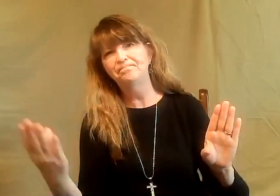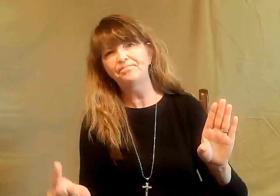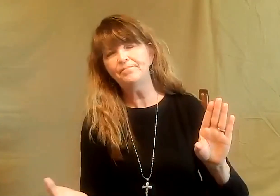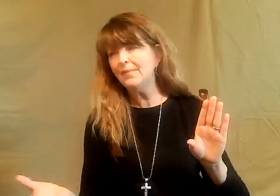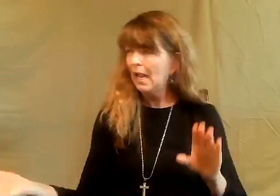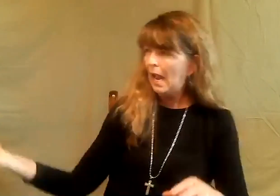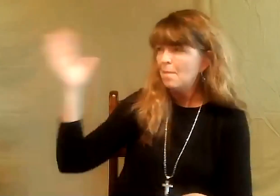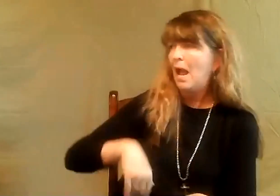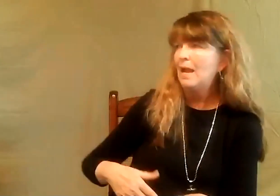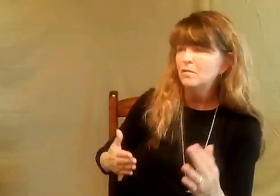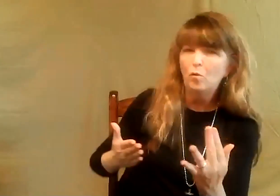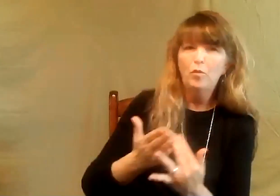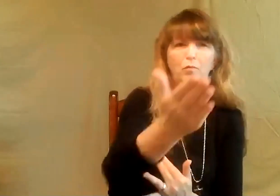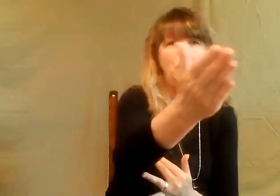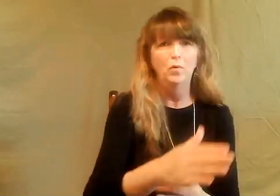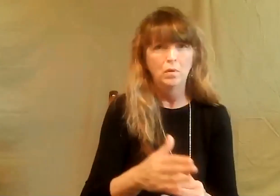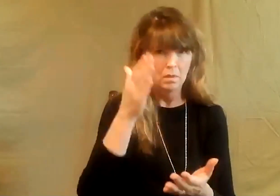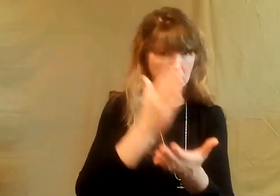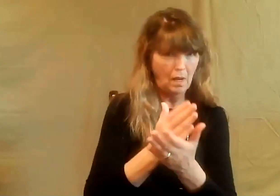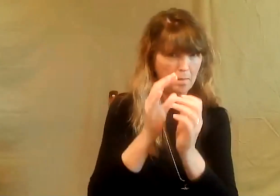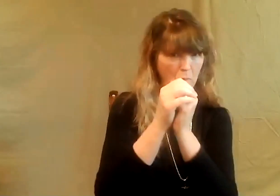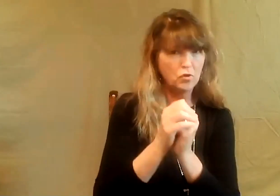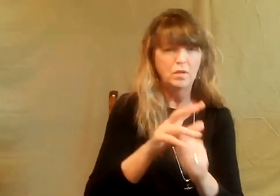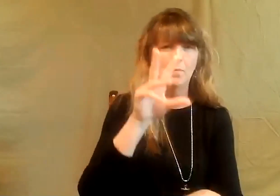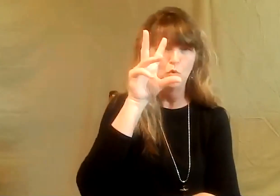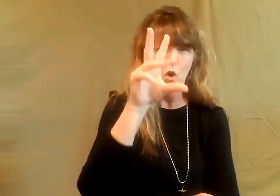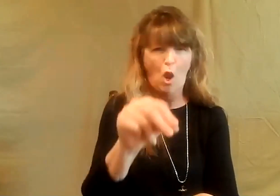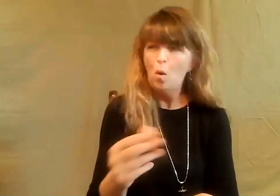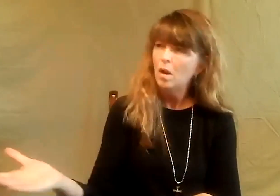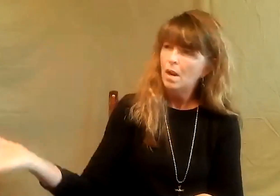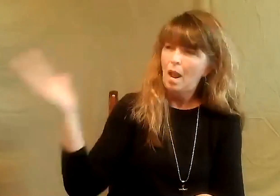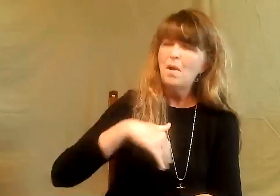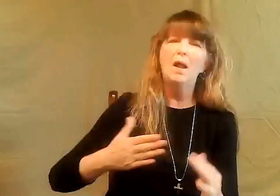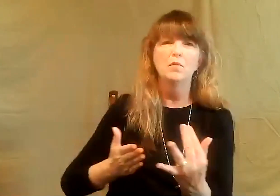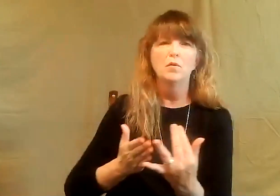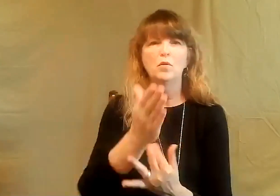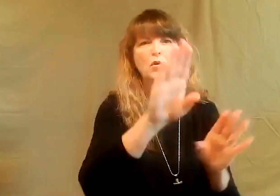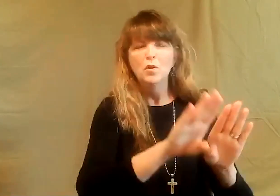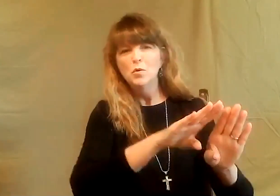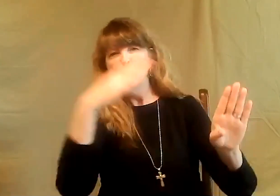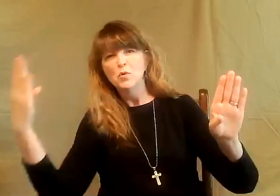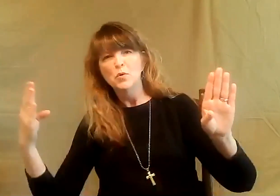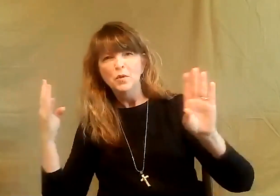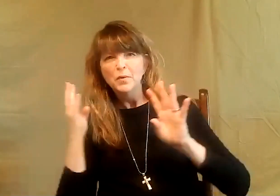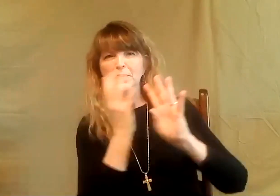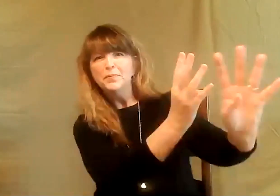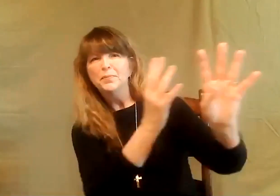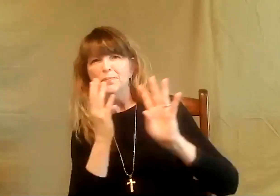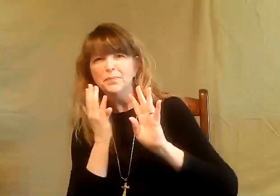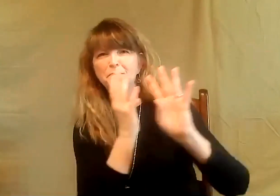But God has opened a door for us and said, come on through this wall. You're not going to stop worship. I've got a door for